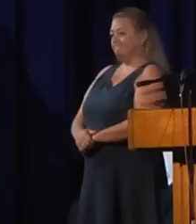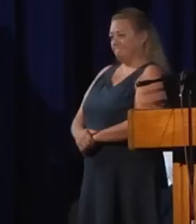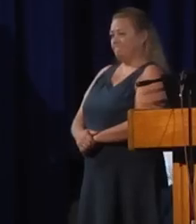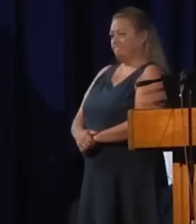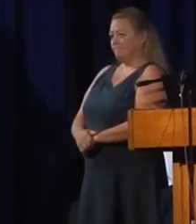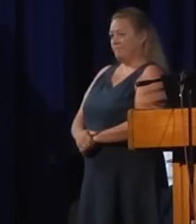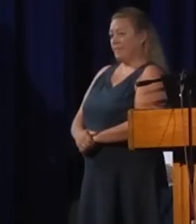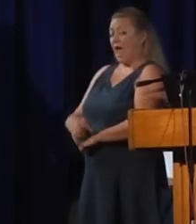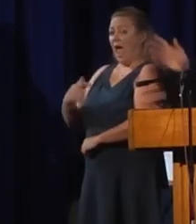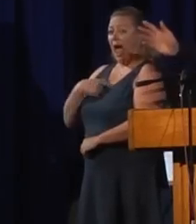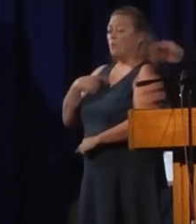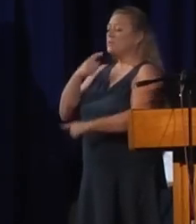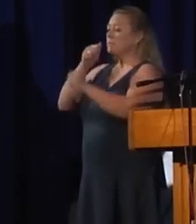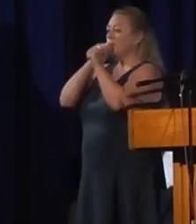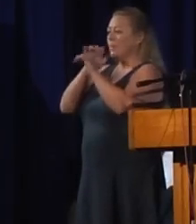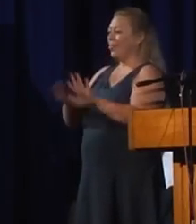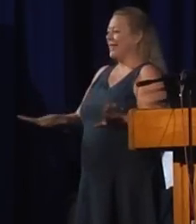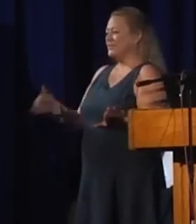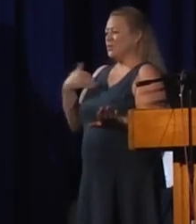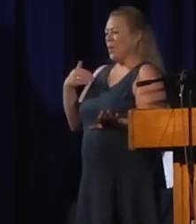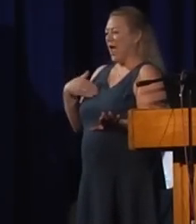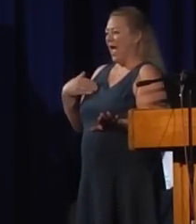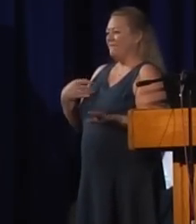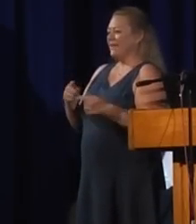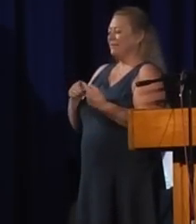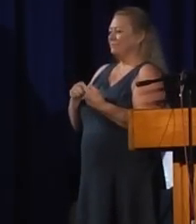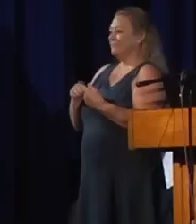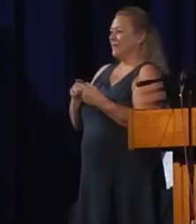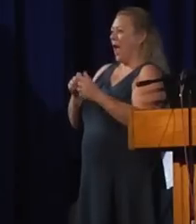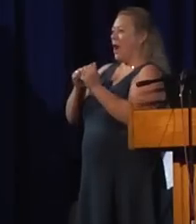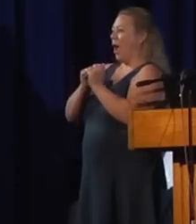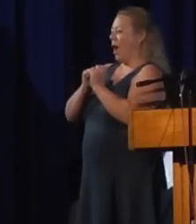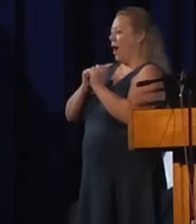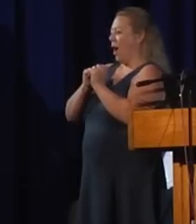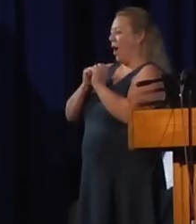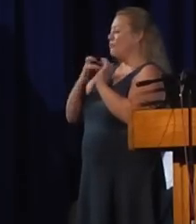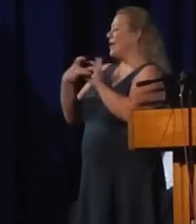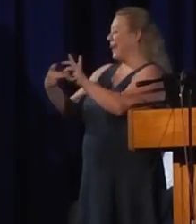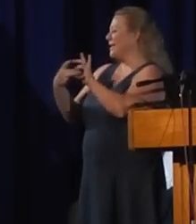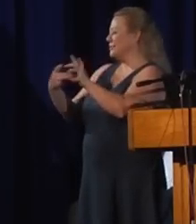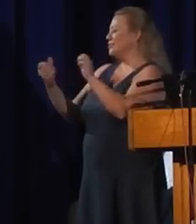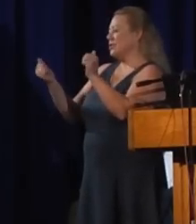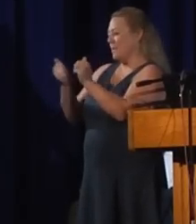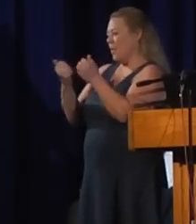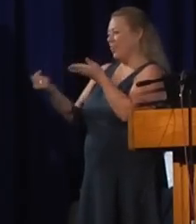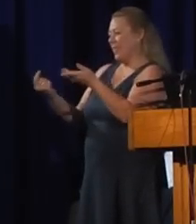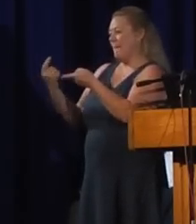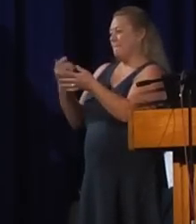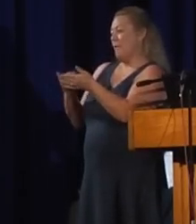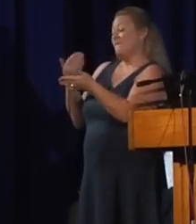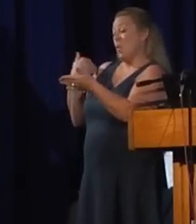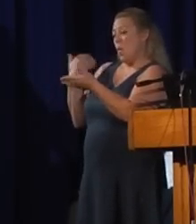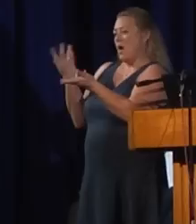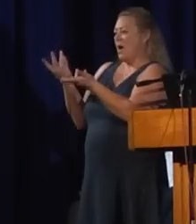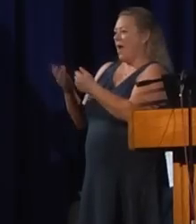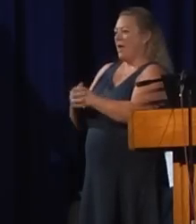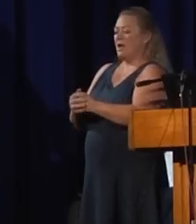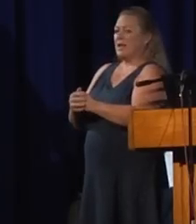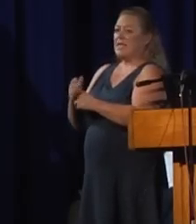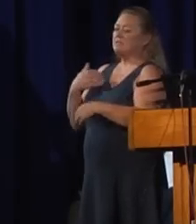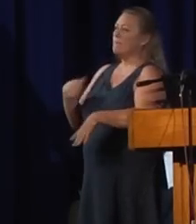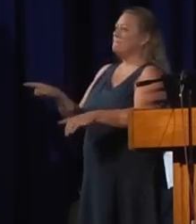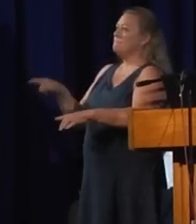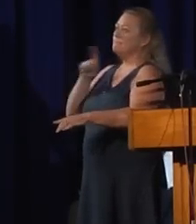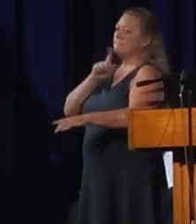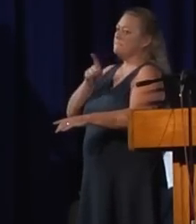I was blessed to have an existing relationship with the colonel, and we spoke early on in the process. And he has been just outstanding